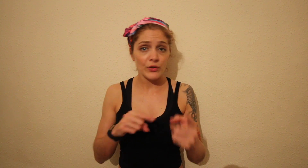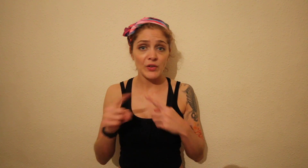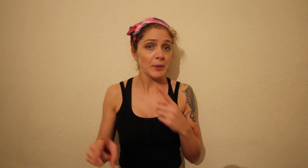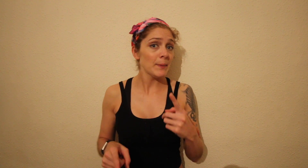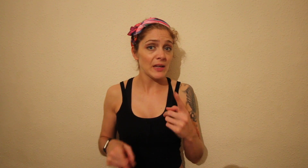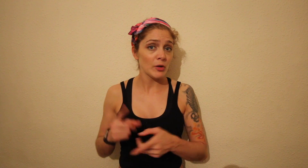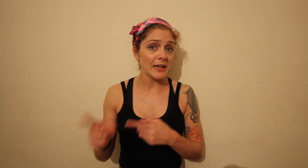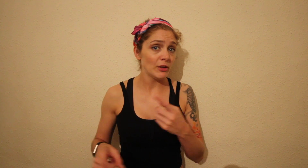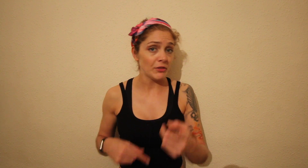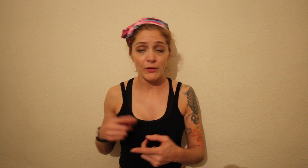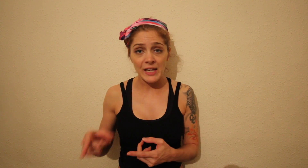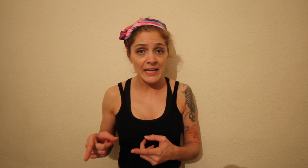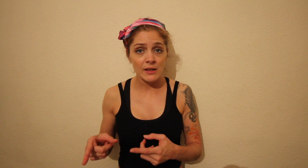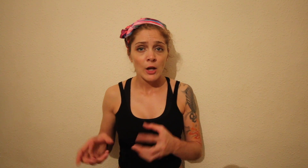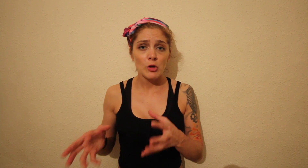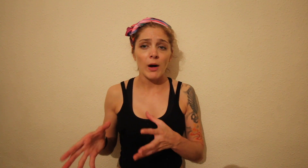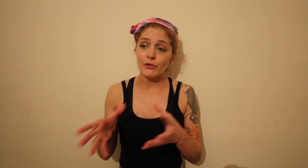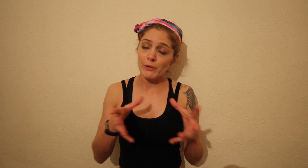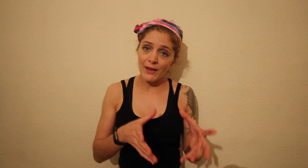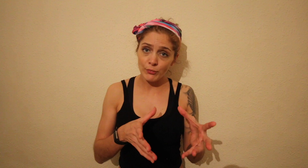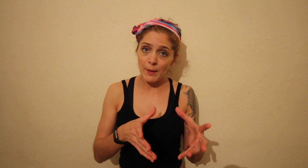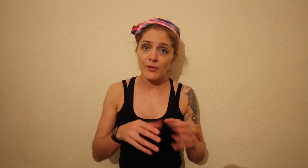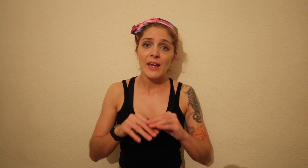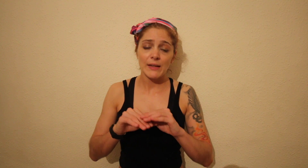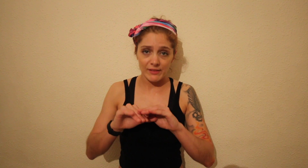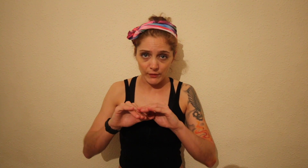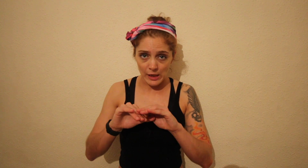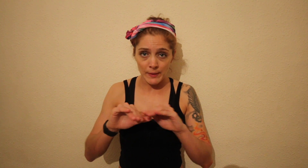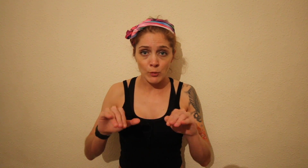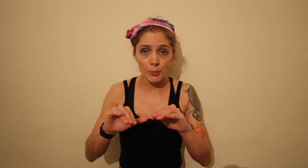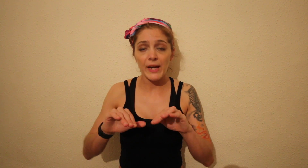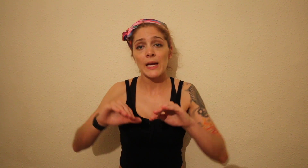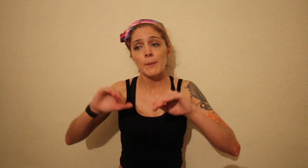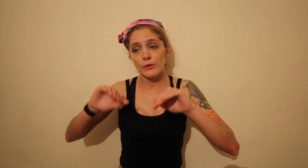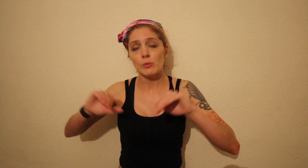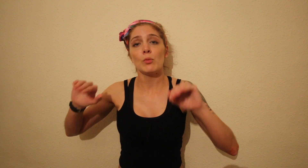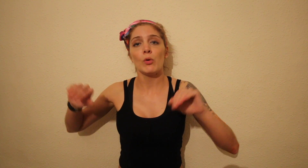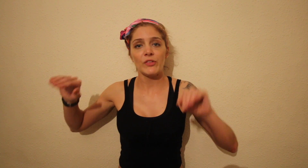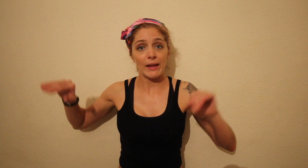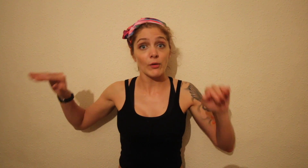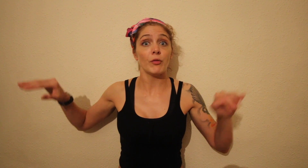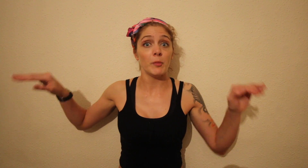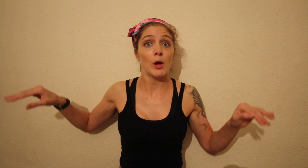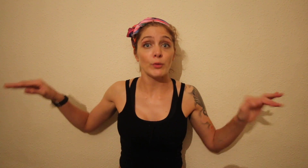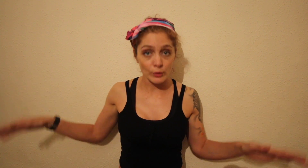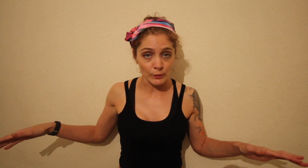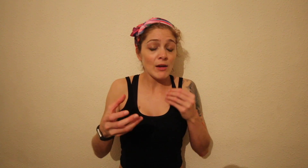for different people if you're making yourself lean you might do less reps, give yourself a little bit more break but do more sets of them overall. It